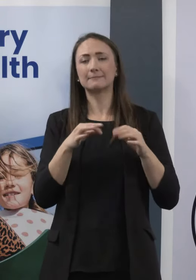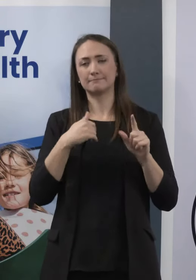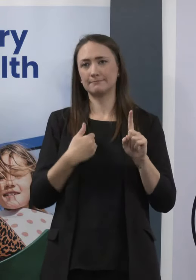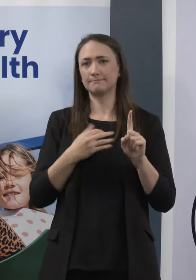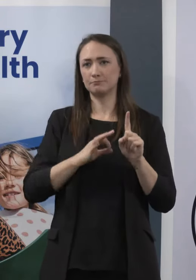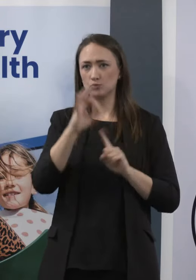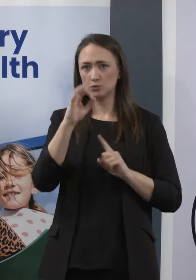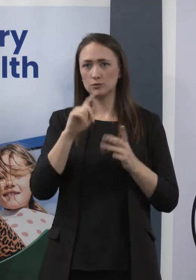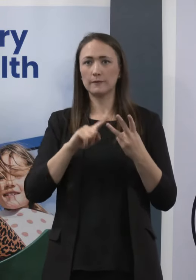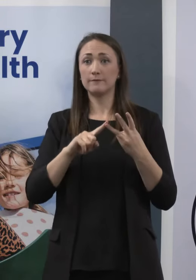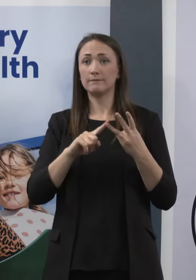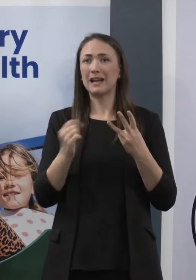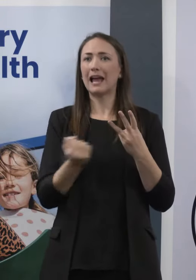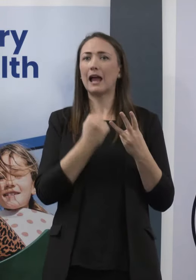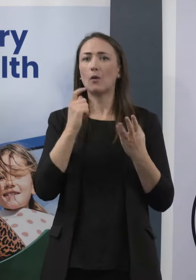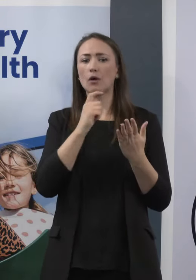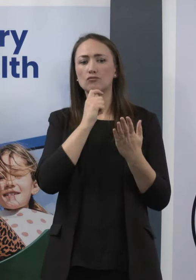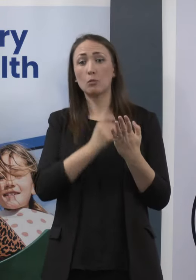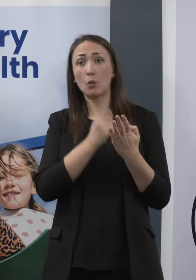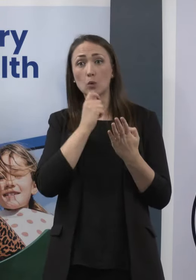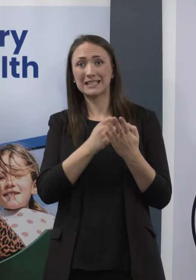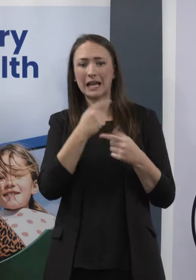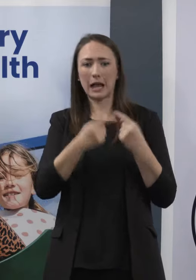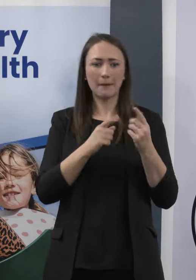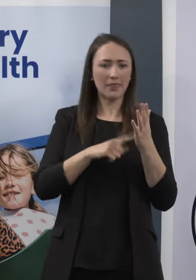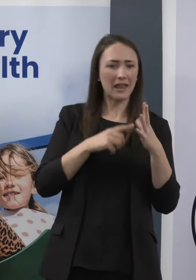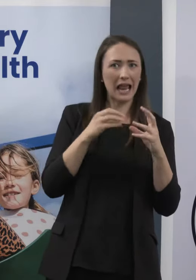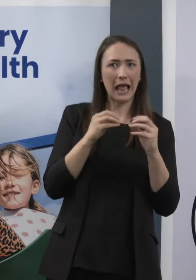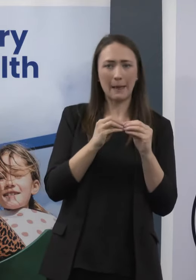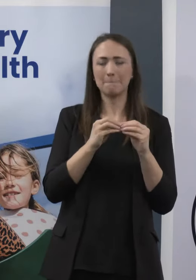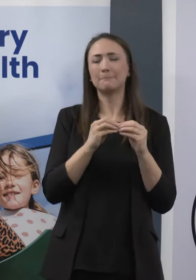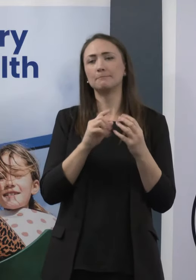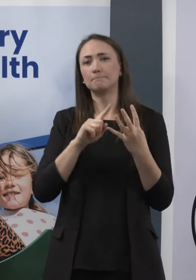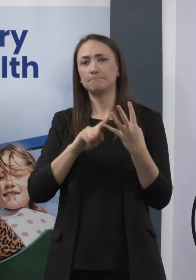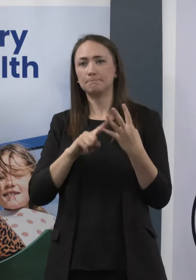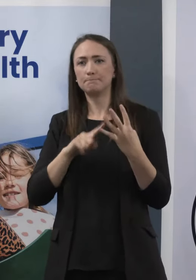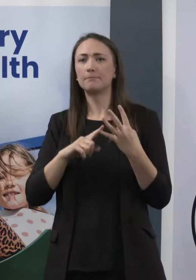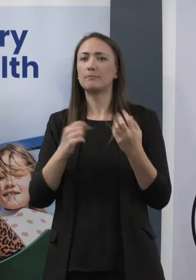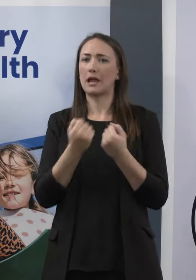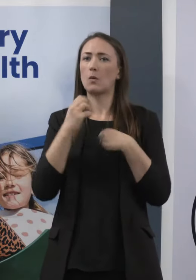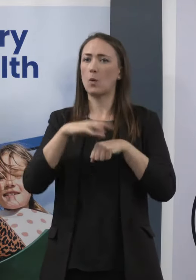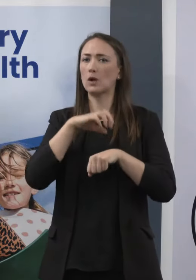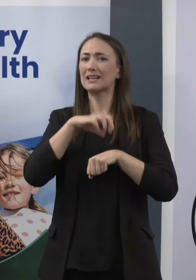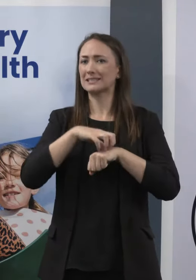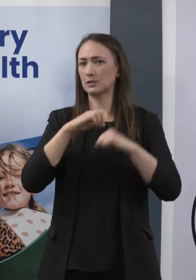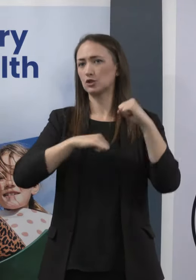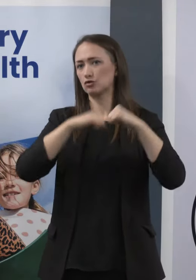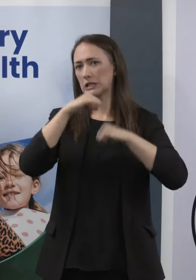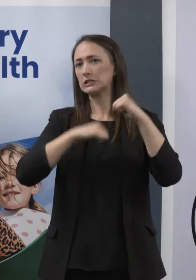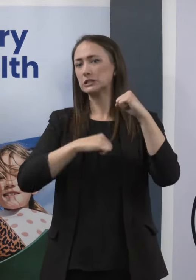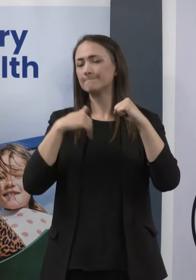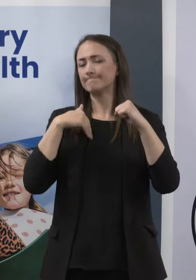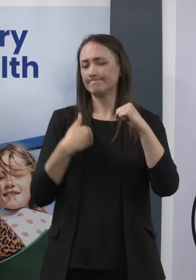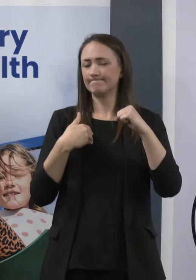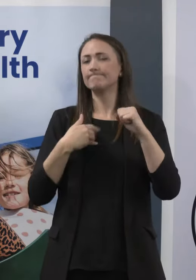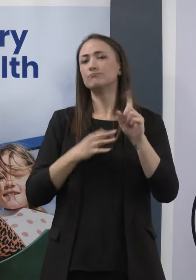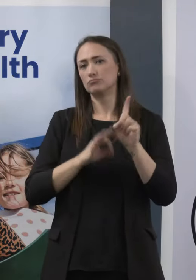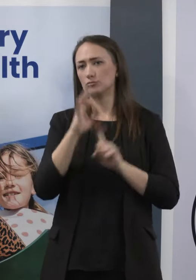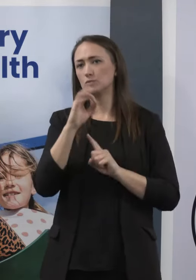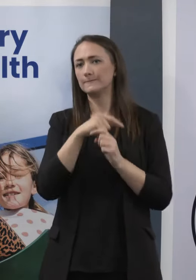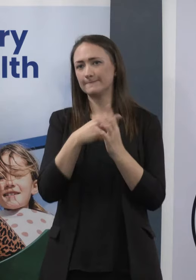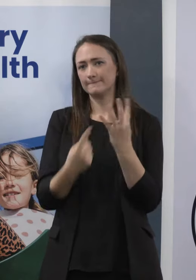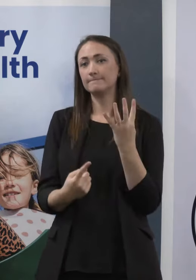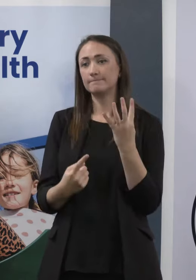capacity, and also some aspects of our organisational internal design. As one does with these reports, I certainly